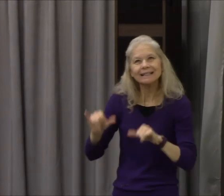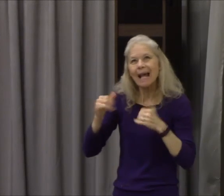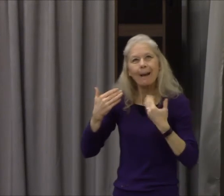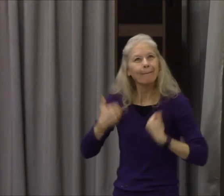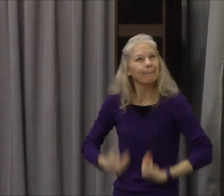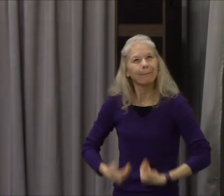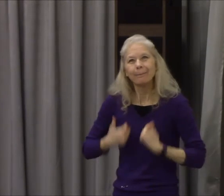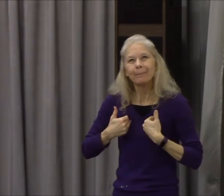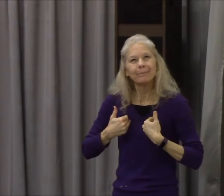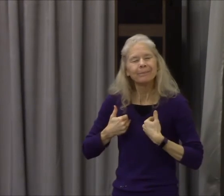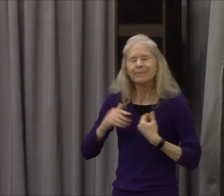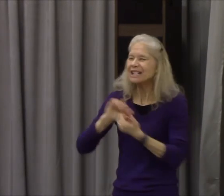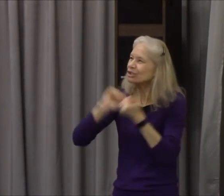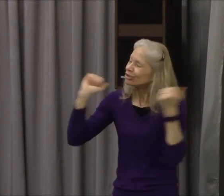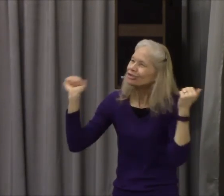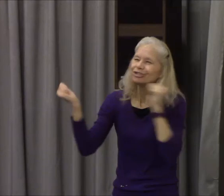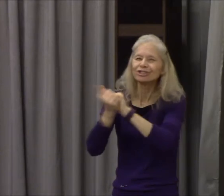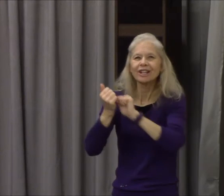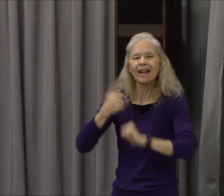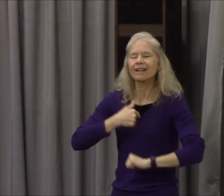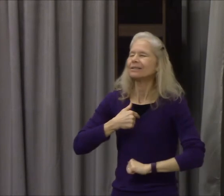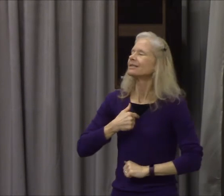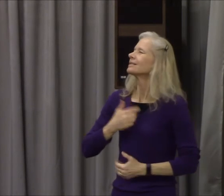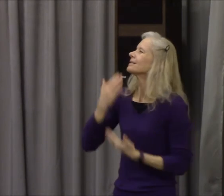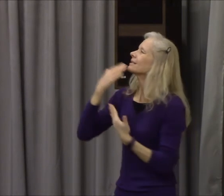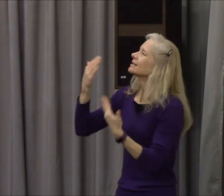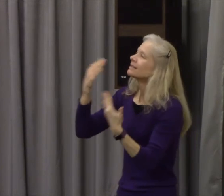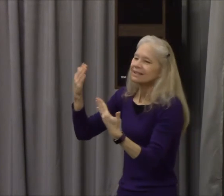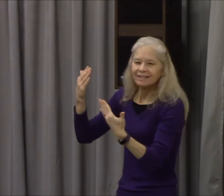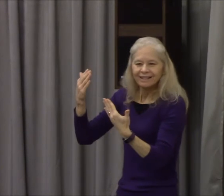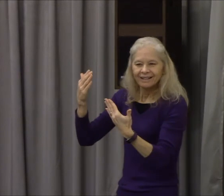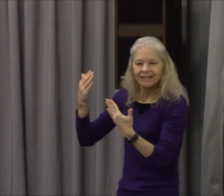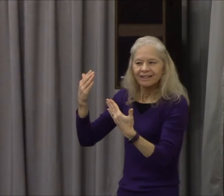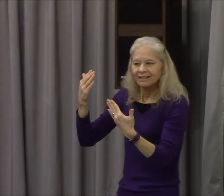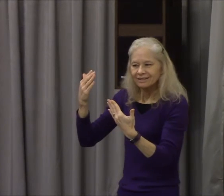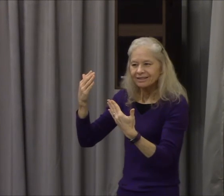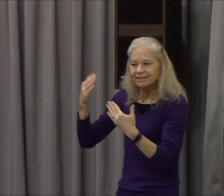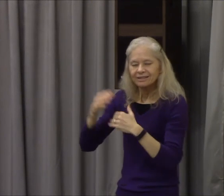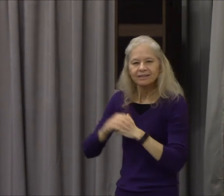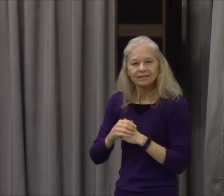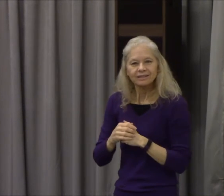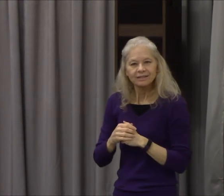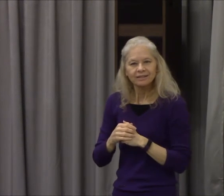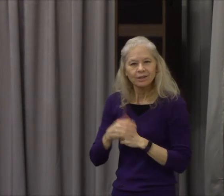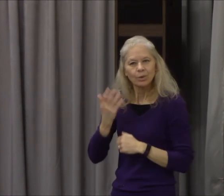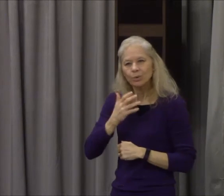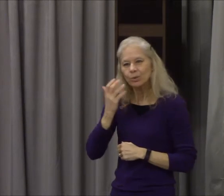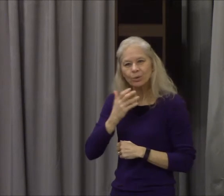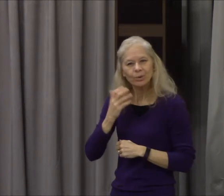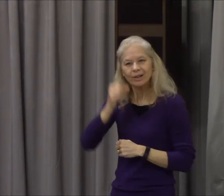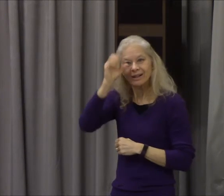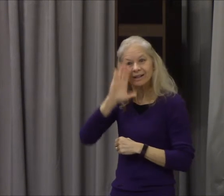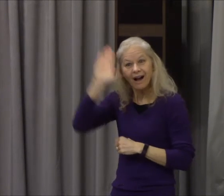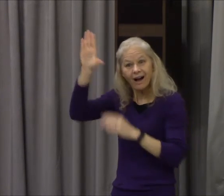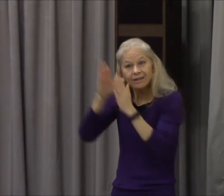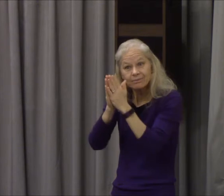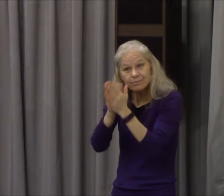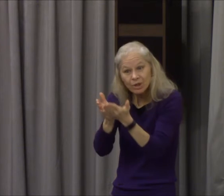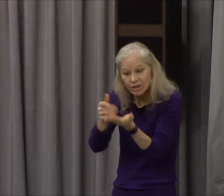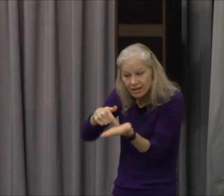that God has had revealing himself this book is a preserved record of